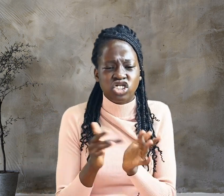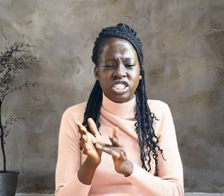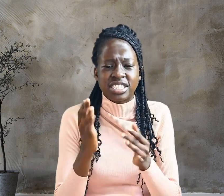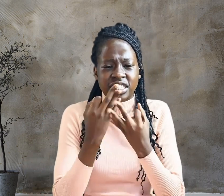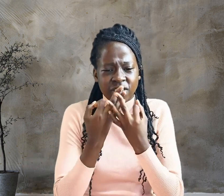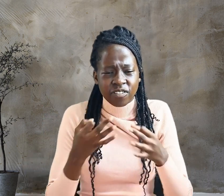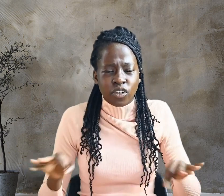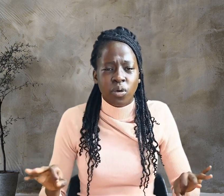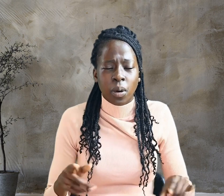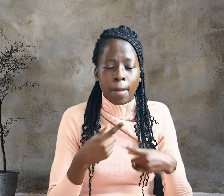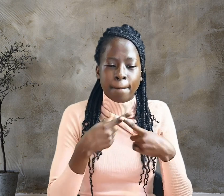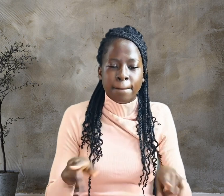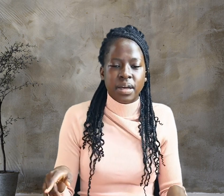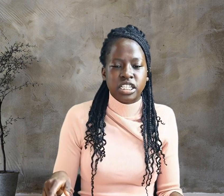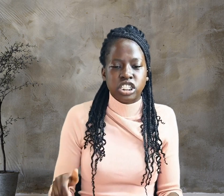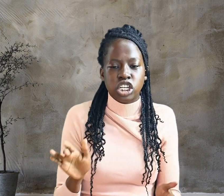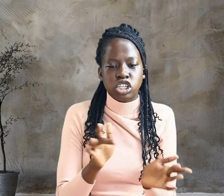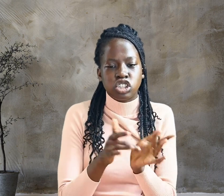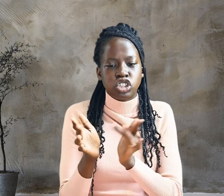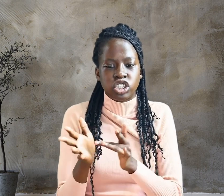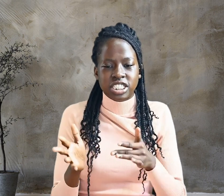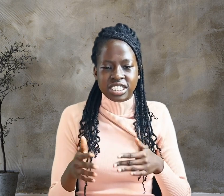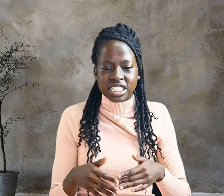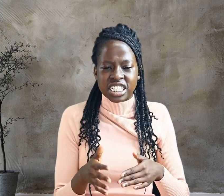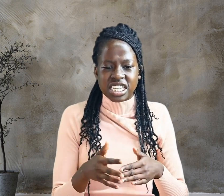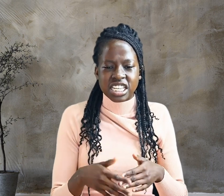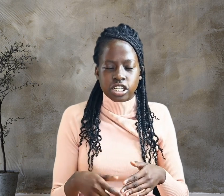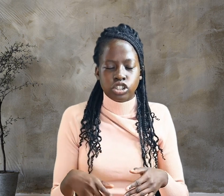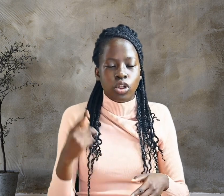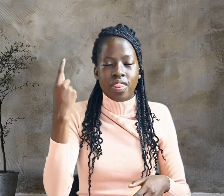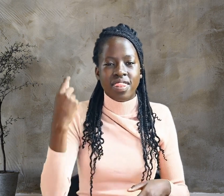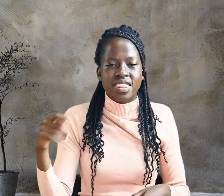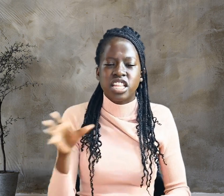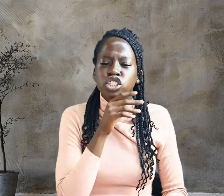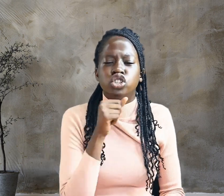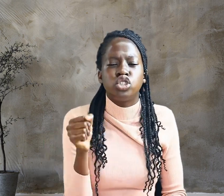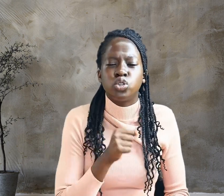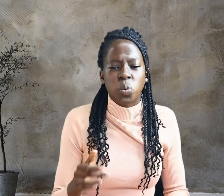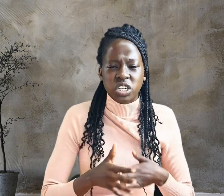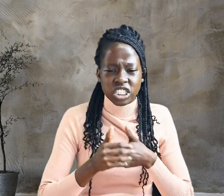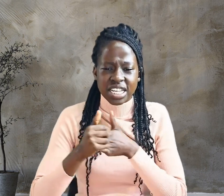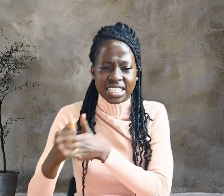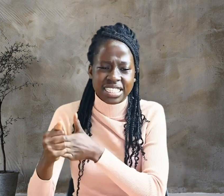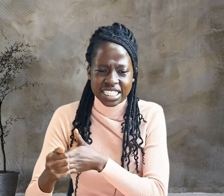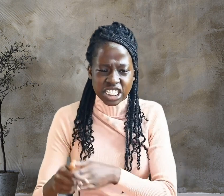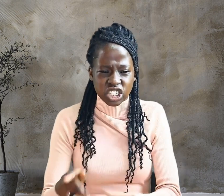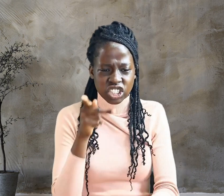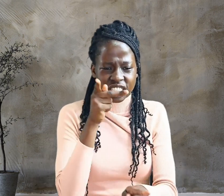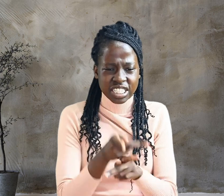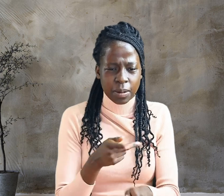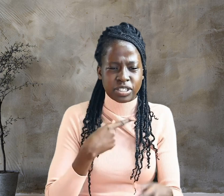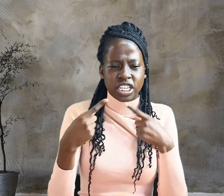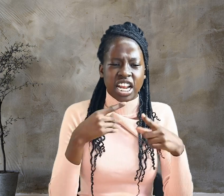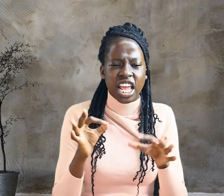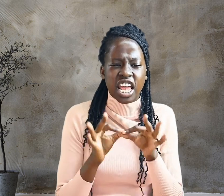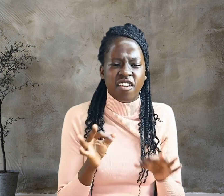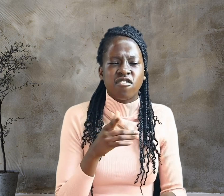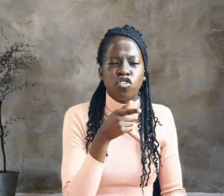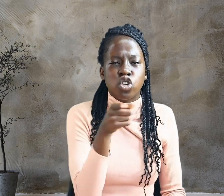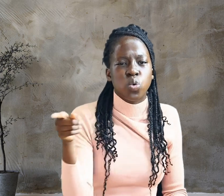If you let this man go, you are no friend of Caesar. Anyone who claims to be